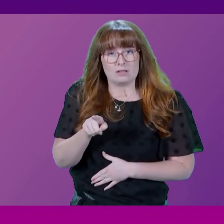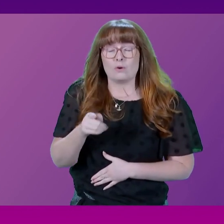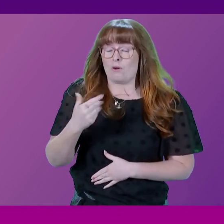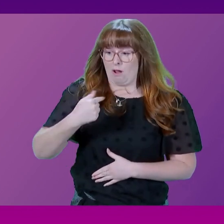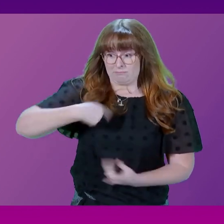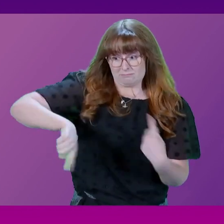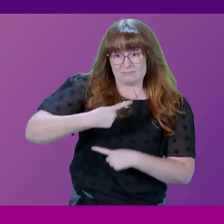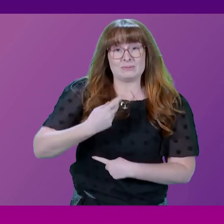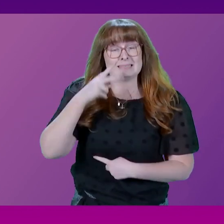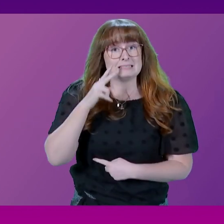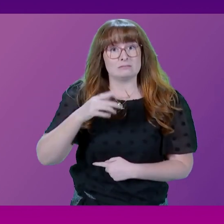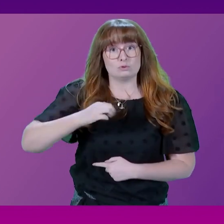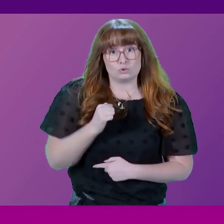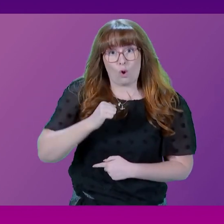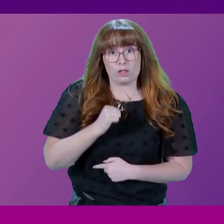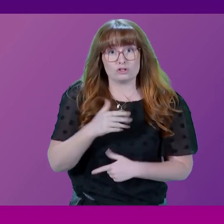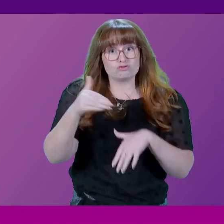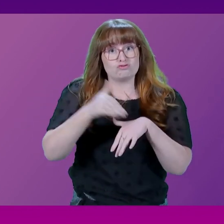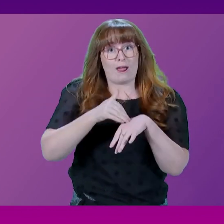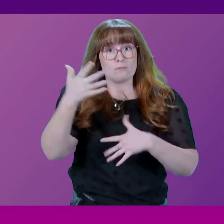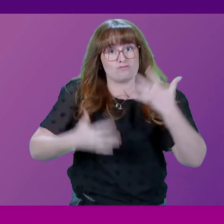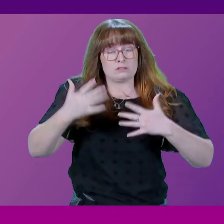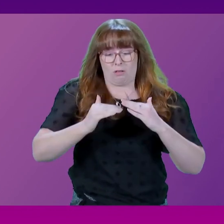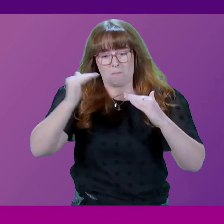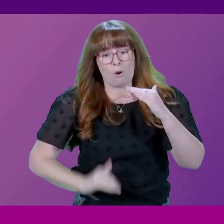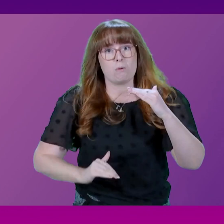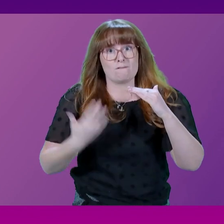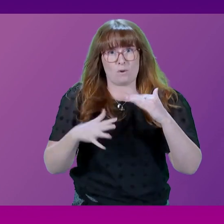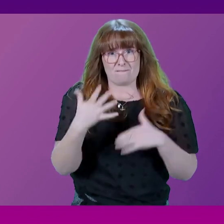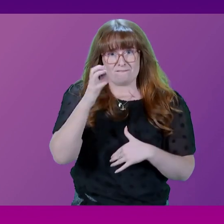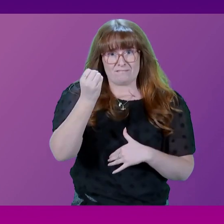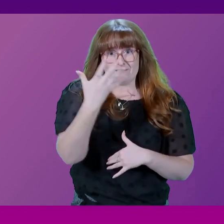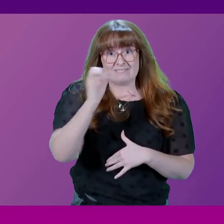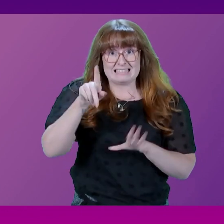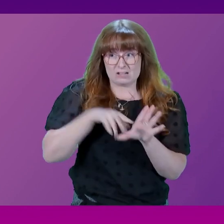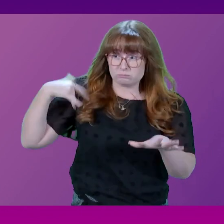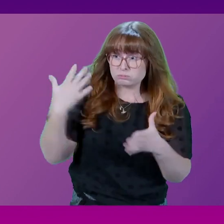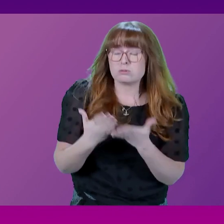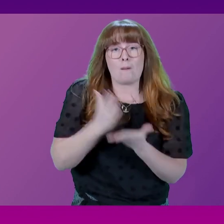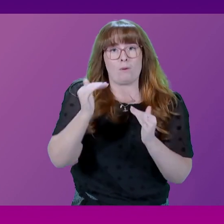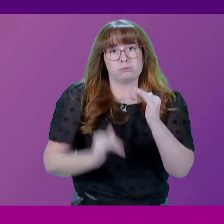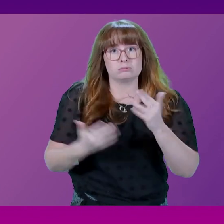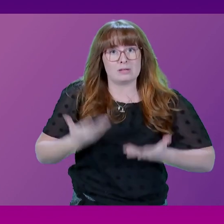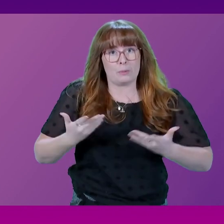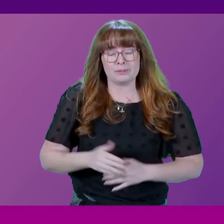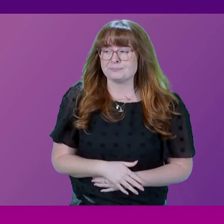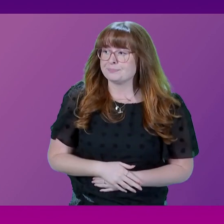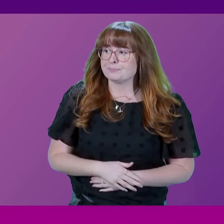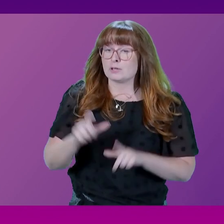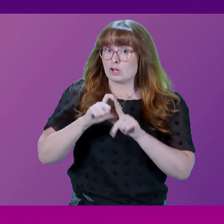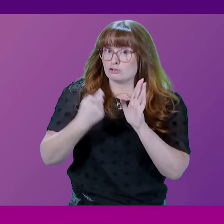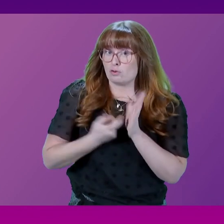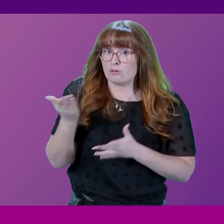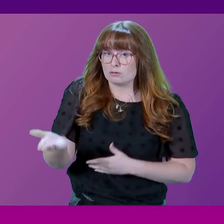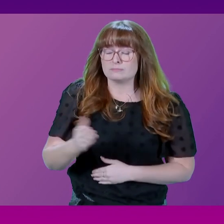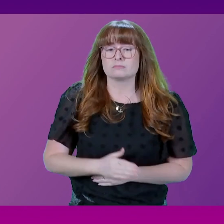lowest crime rates in Scotland, one of the lowest crime rates in Scotland, for almost 50 years. Douglas Ross. The evidence was